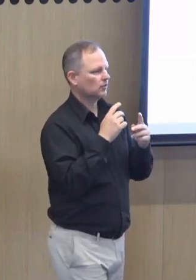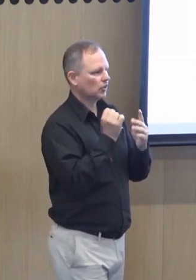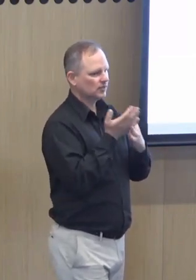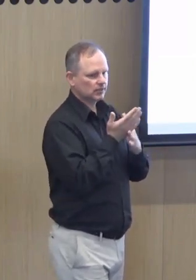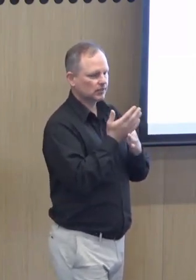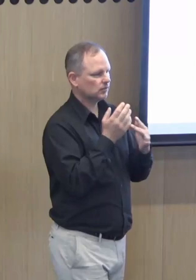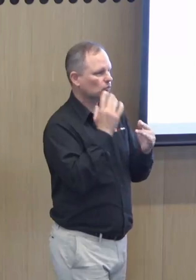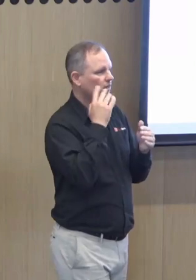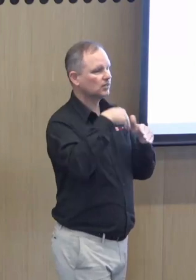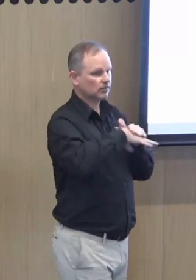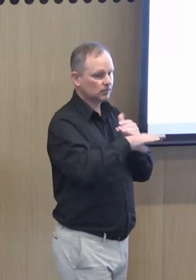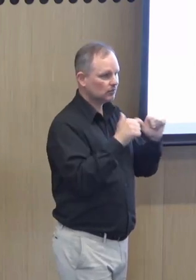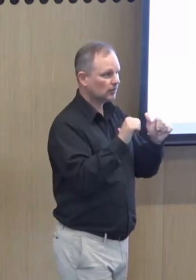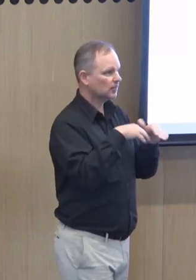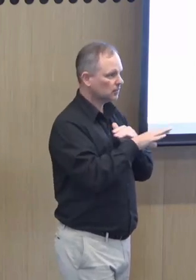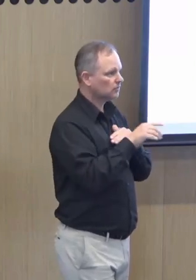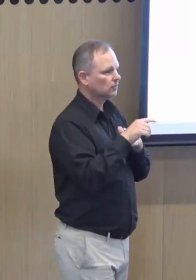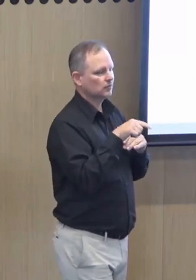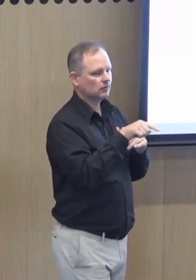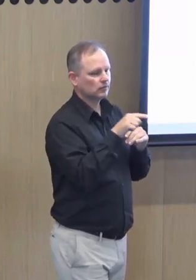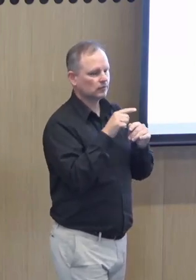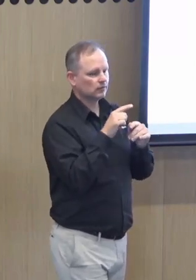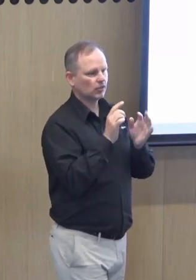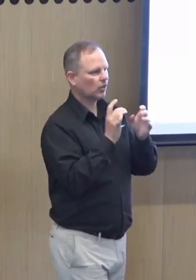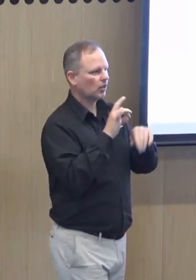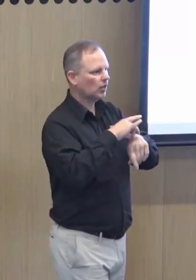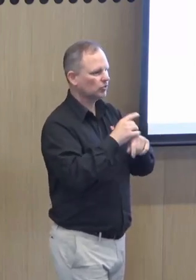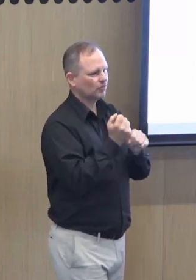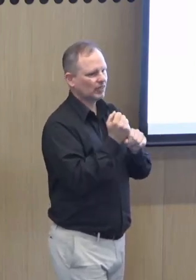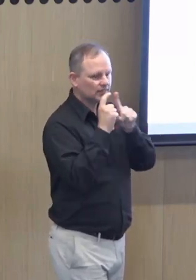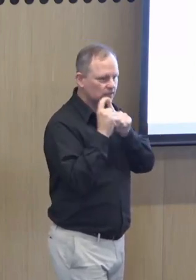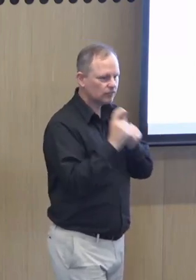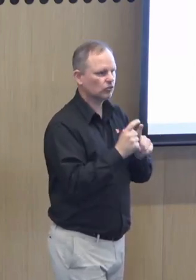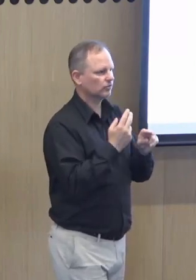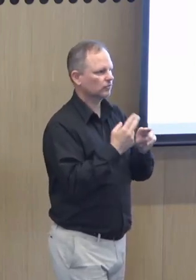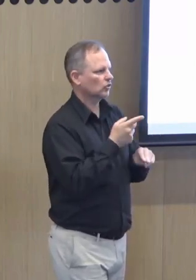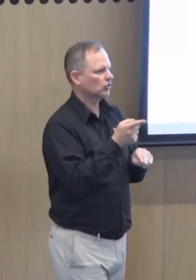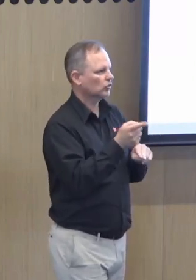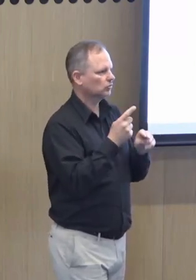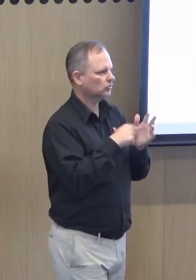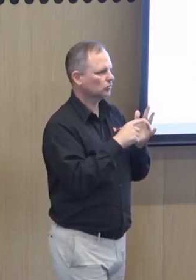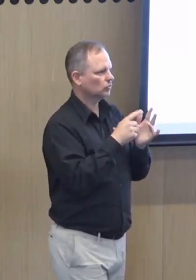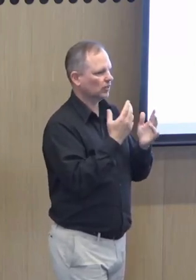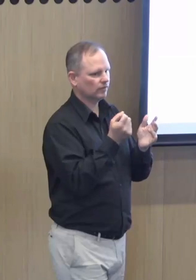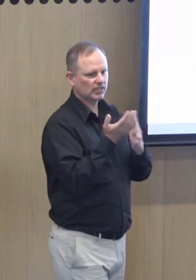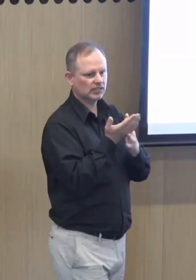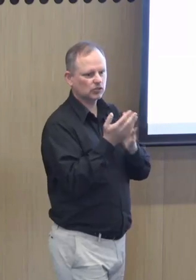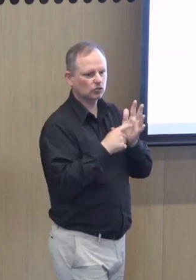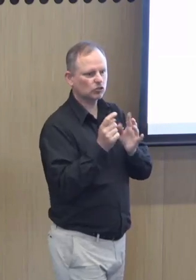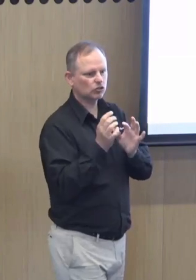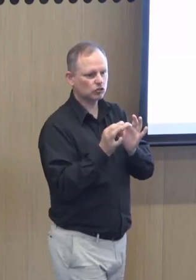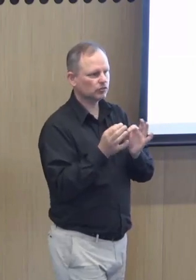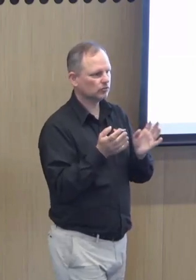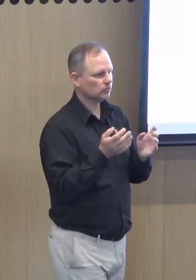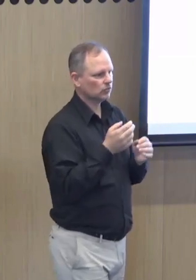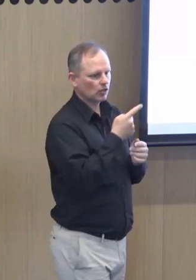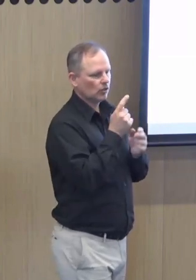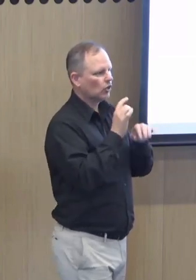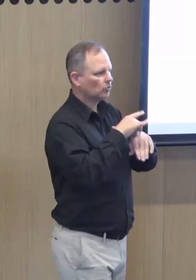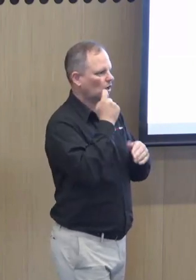access a hospital in the emergency department and had been unsuccessful in getting through and getting a path, a pathway to getting an interpreter